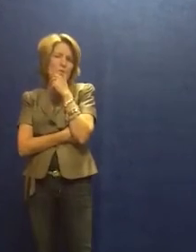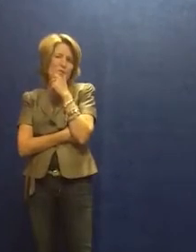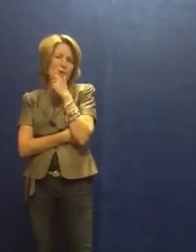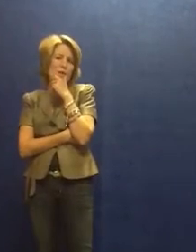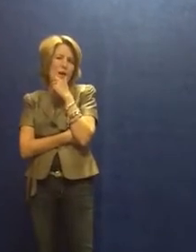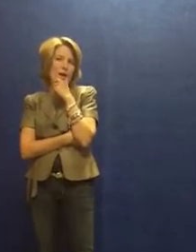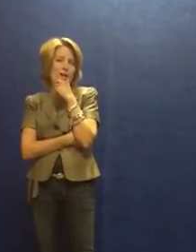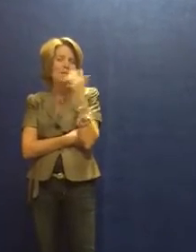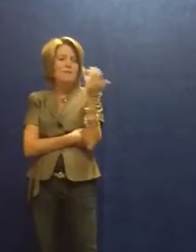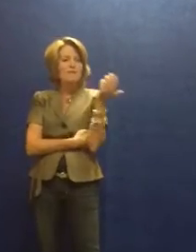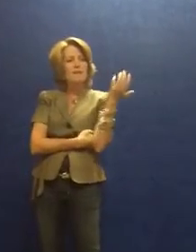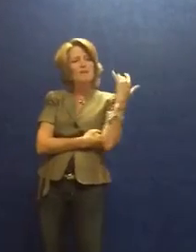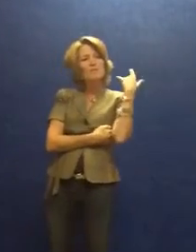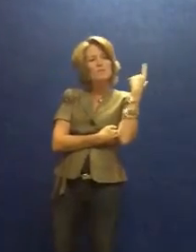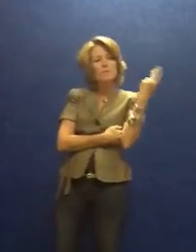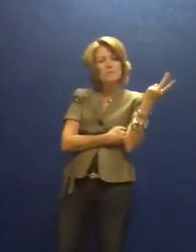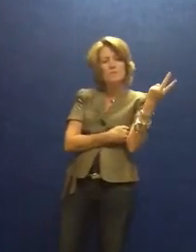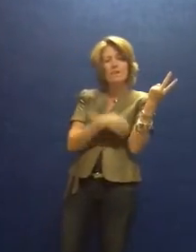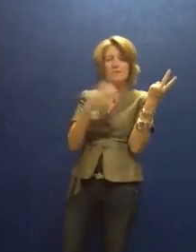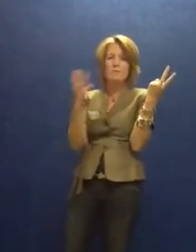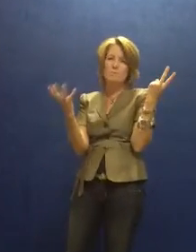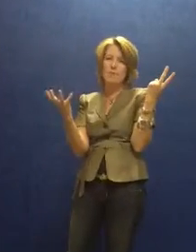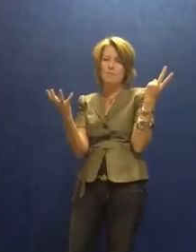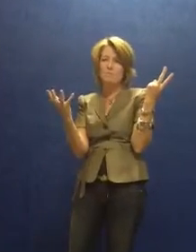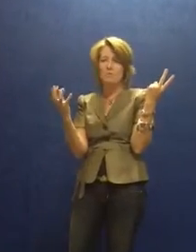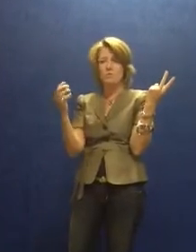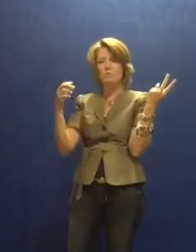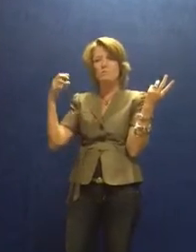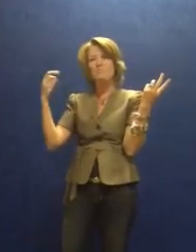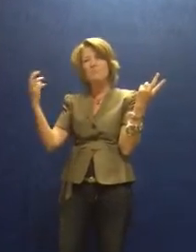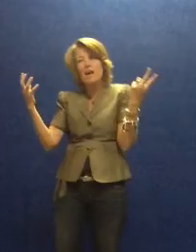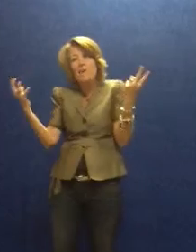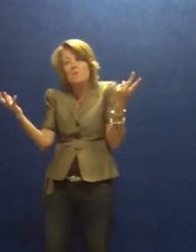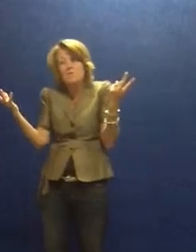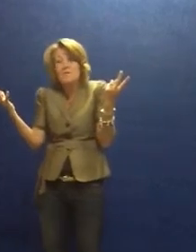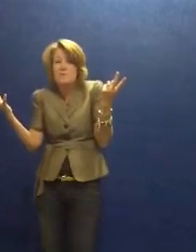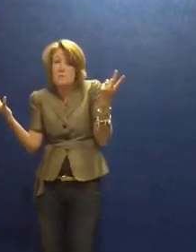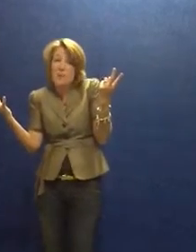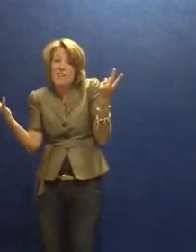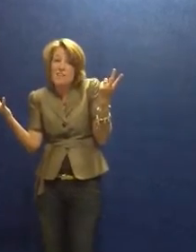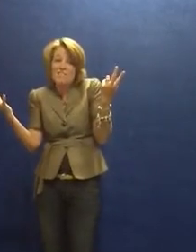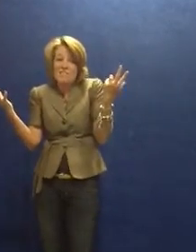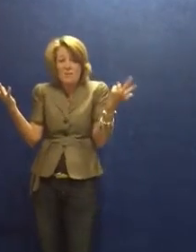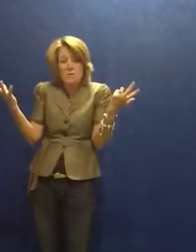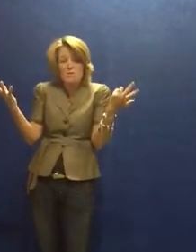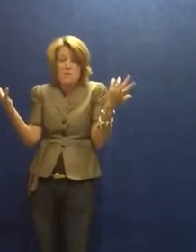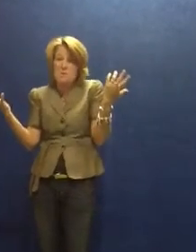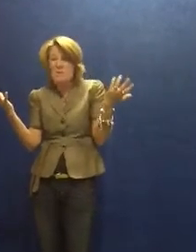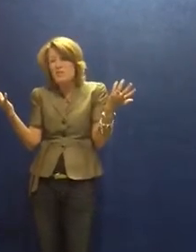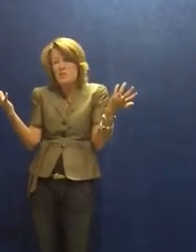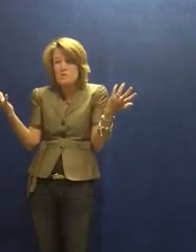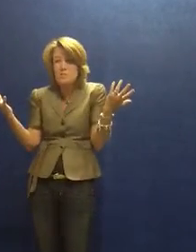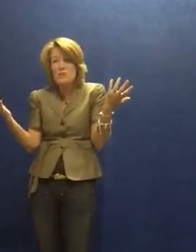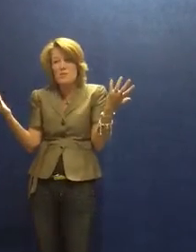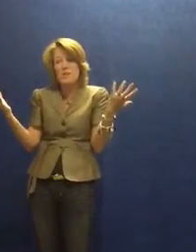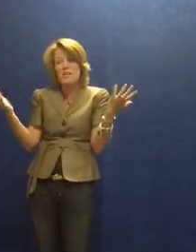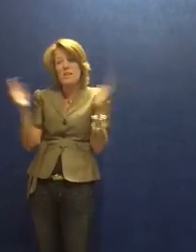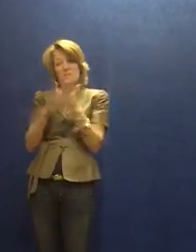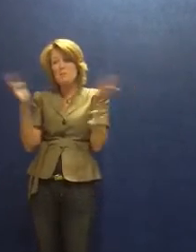was going on. So I knew the two solids wouldn't make it mushy, but perhaps it was the water, the liquid, maybe we used too much, or maybe